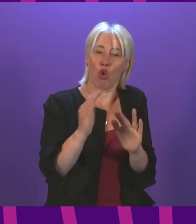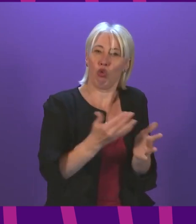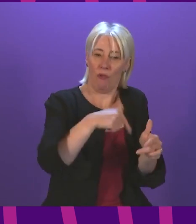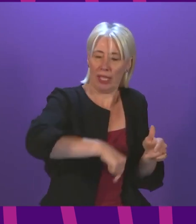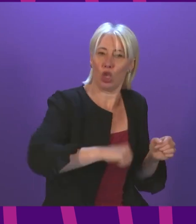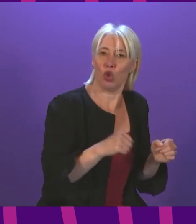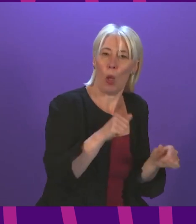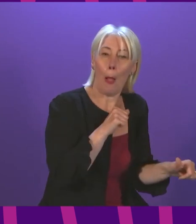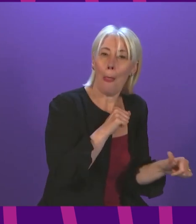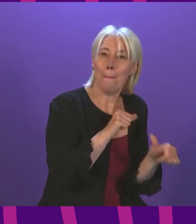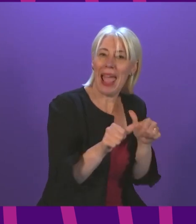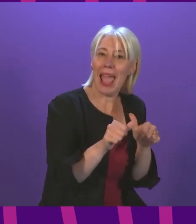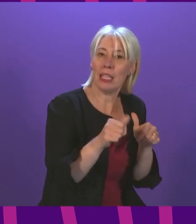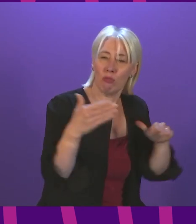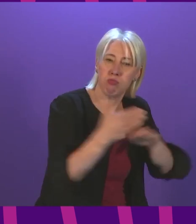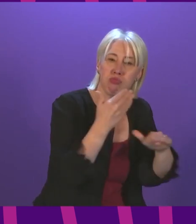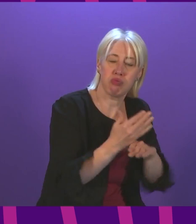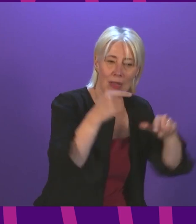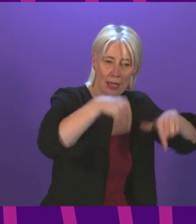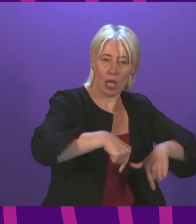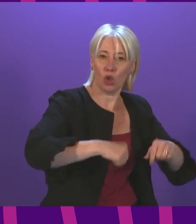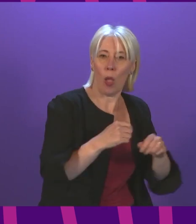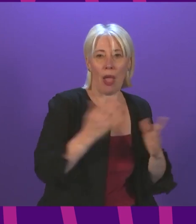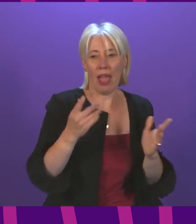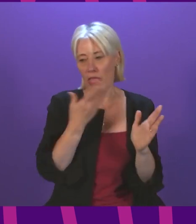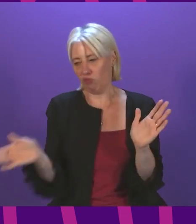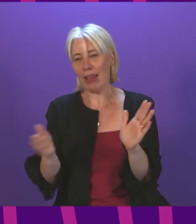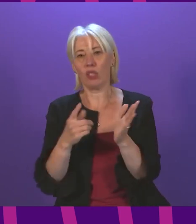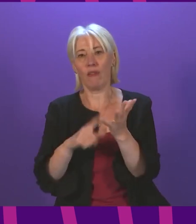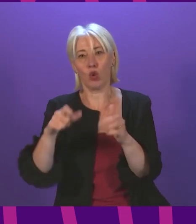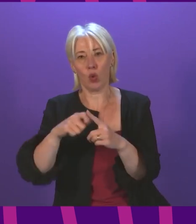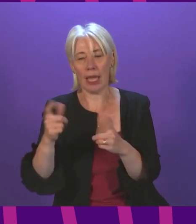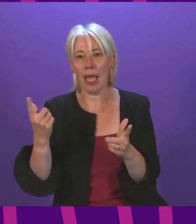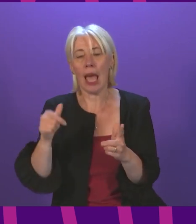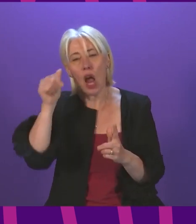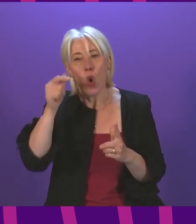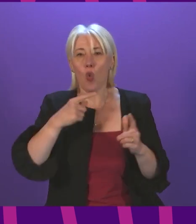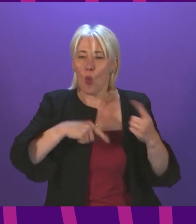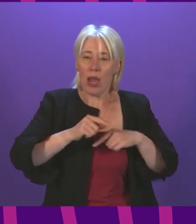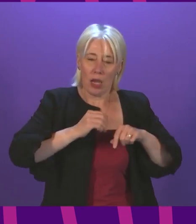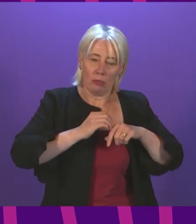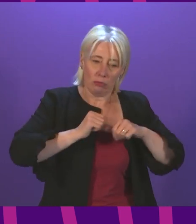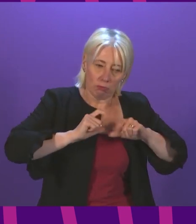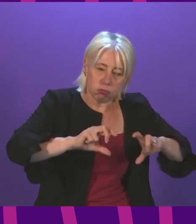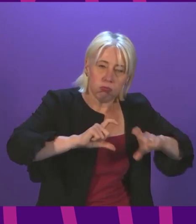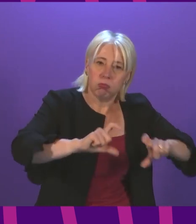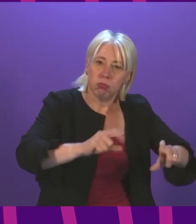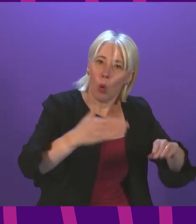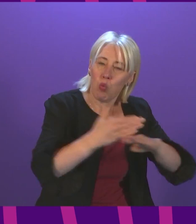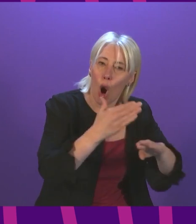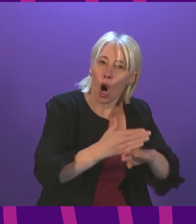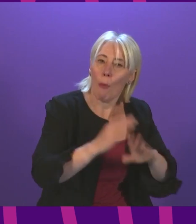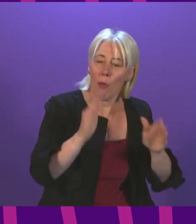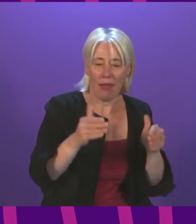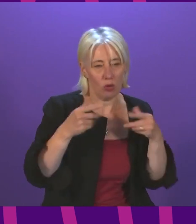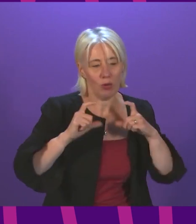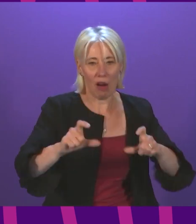in the UK and that says to me that while we have more to do the steps that are being taken are the right ones and we need to continue to focus on them